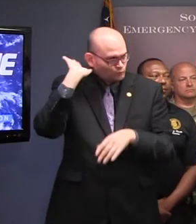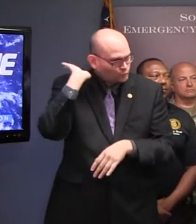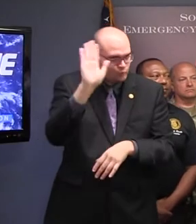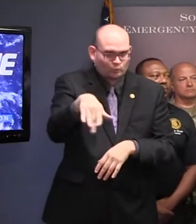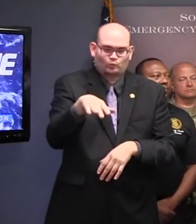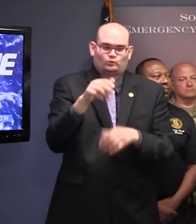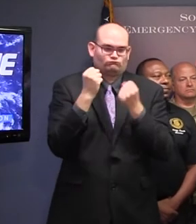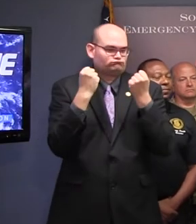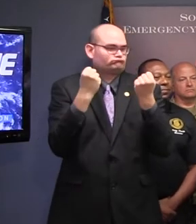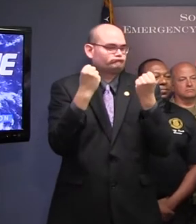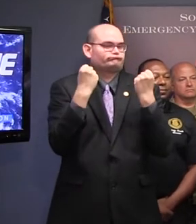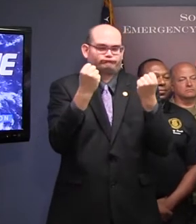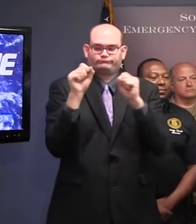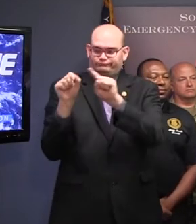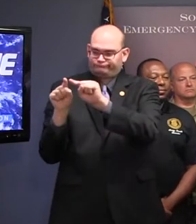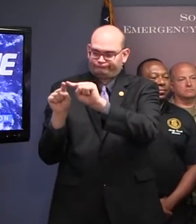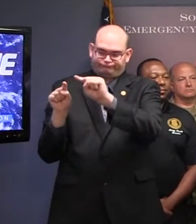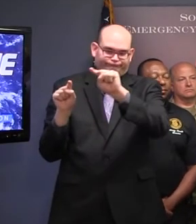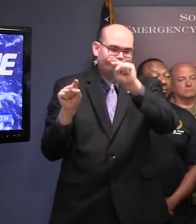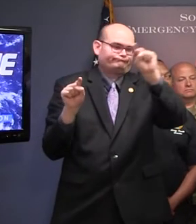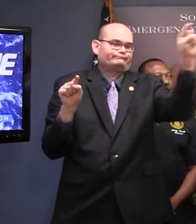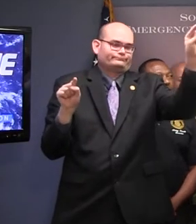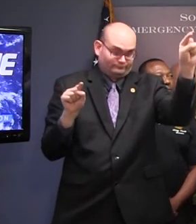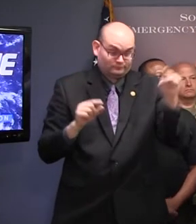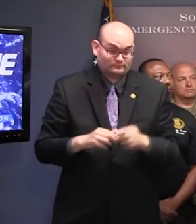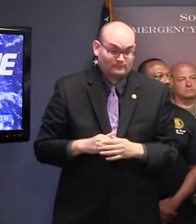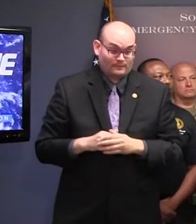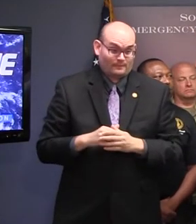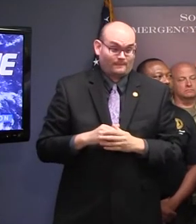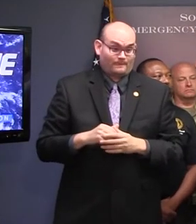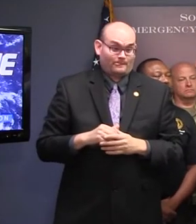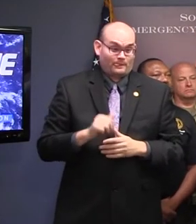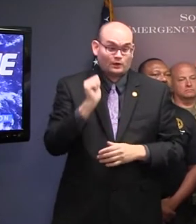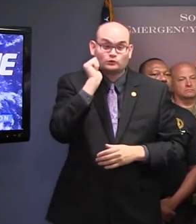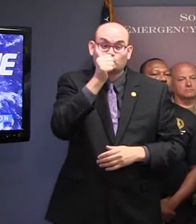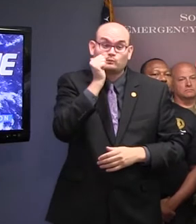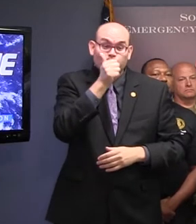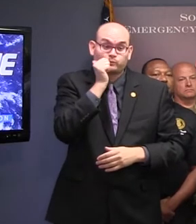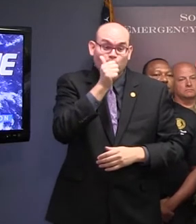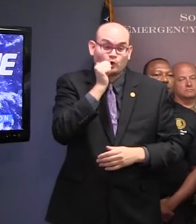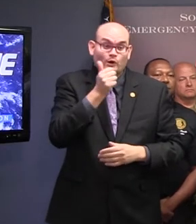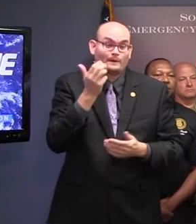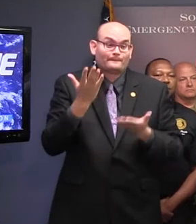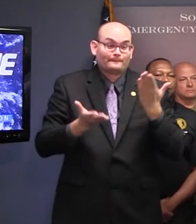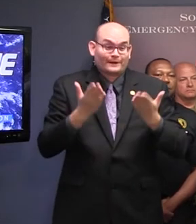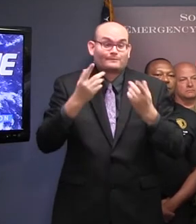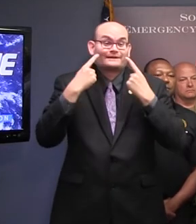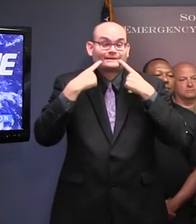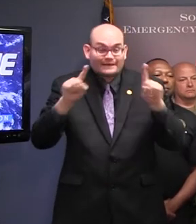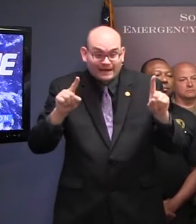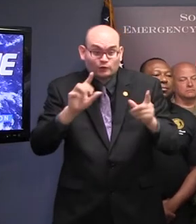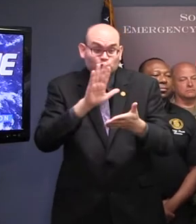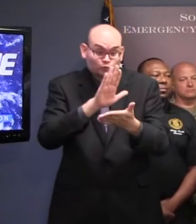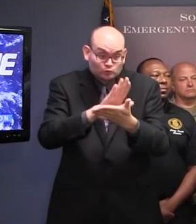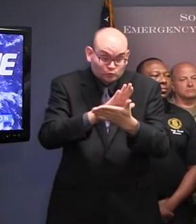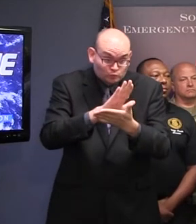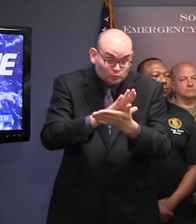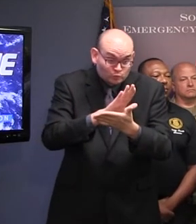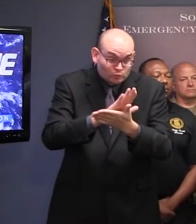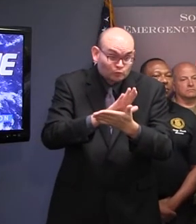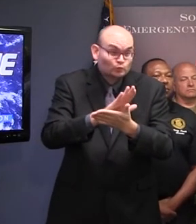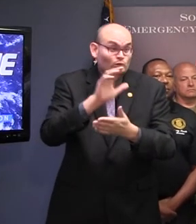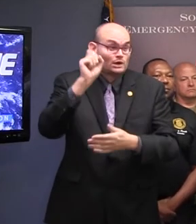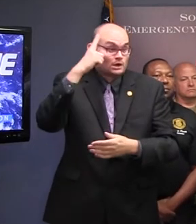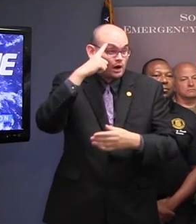Also, it's likely that I will announce tomorrow that schools and government offices will be closed on Monday,